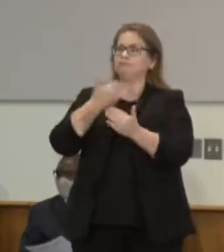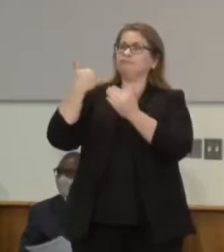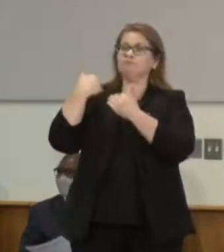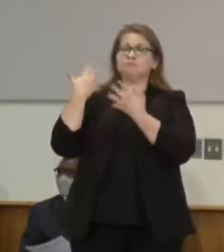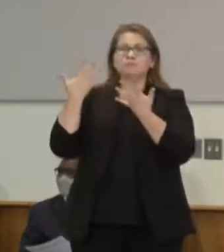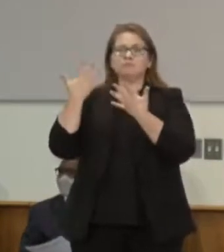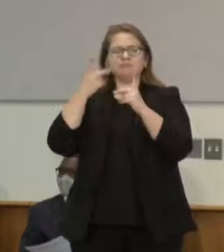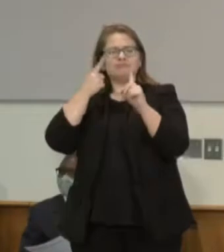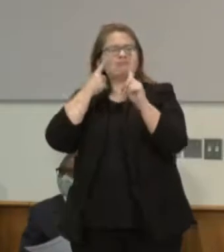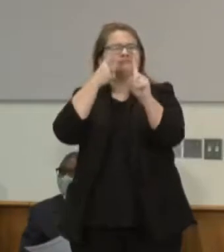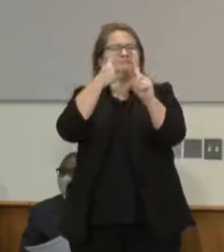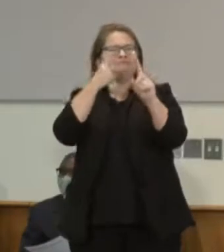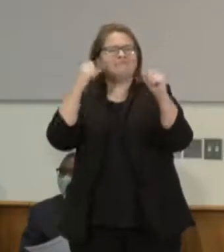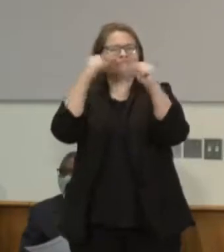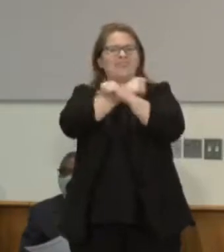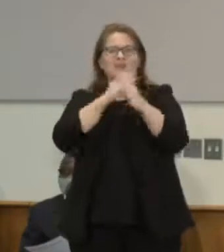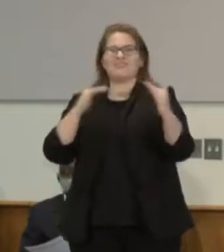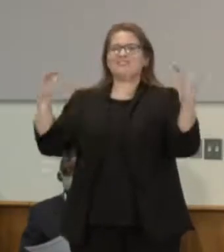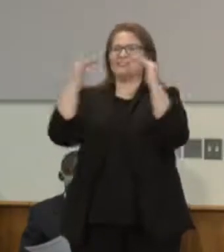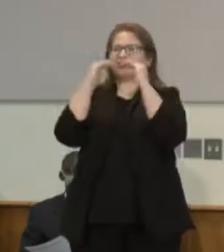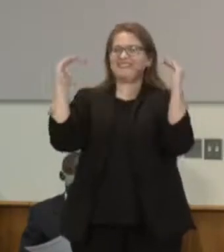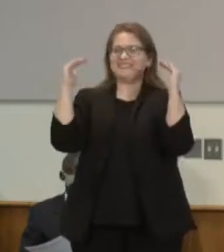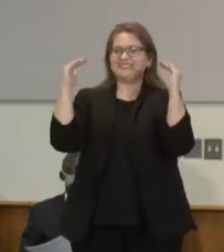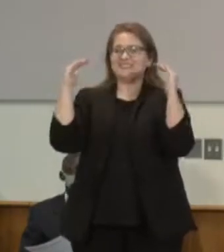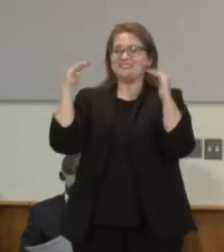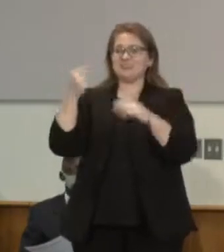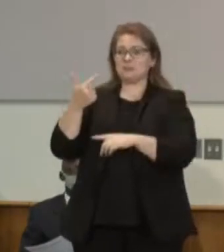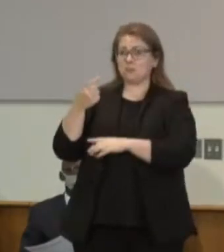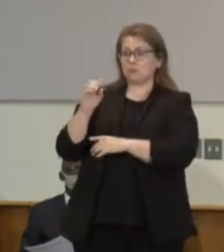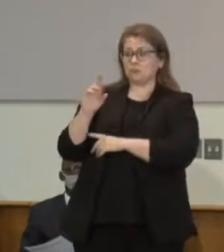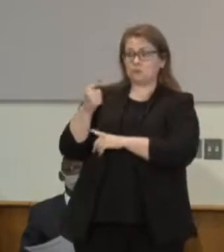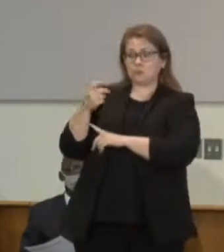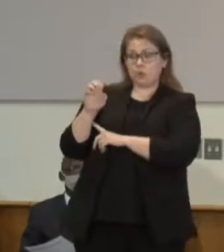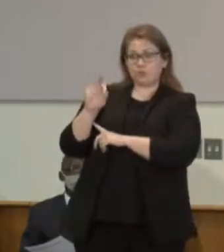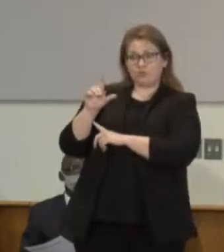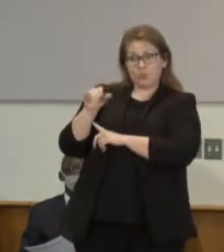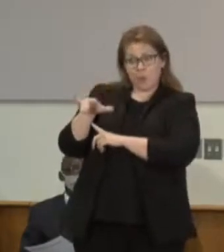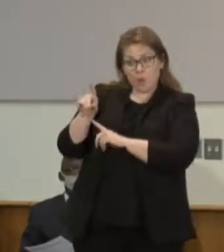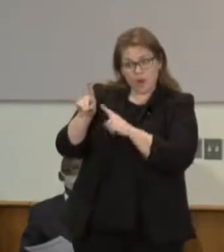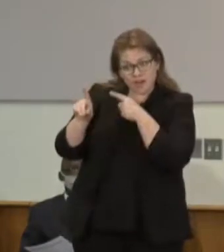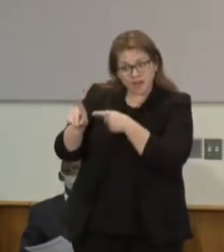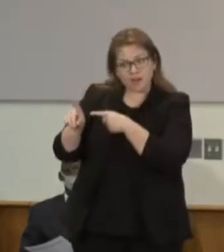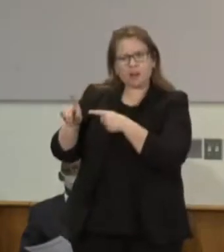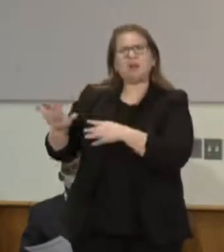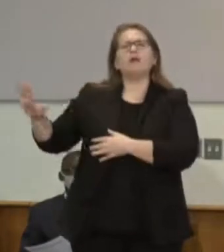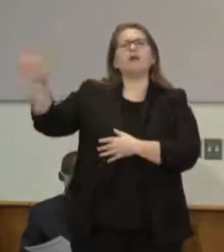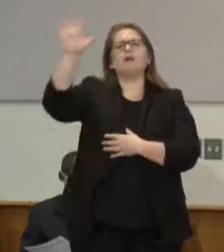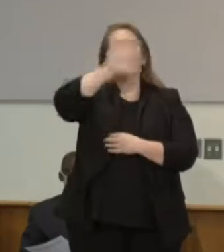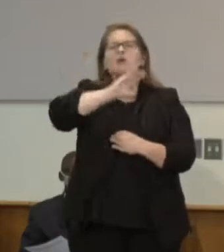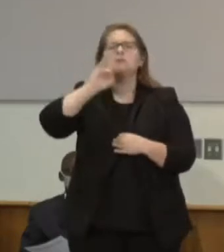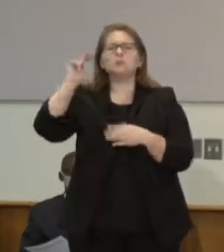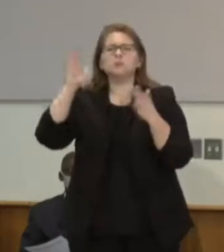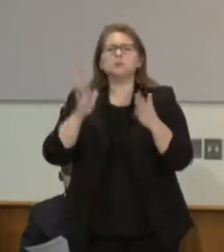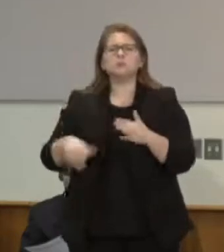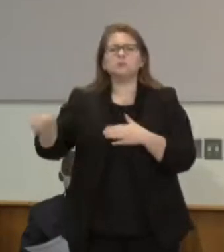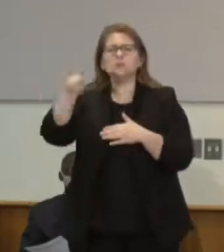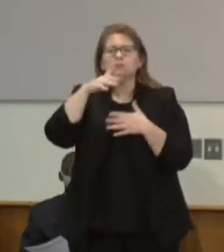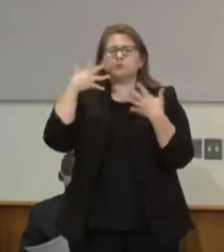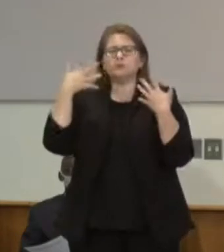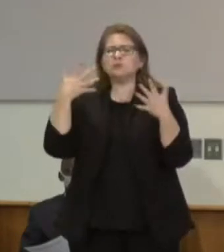for George Floyd and for all Minnesotans who have not been served by our law enforcement and criminal justice systems.